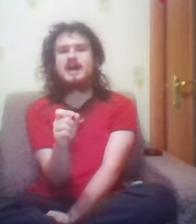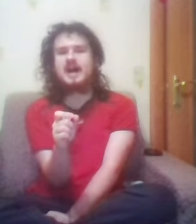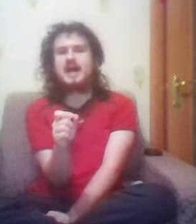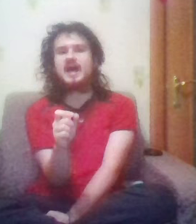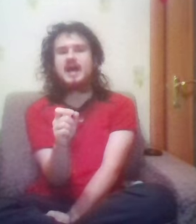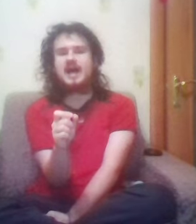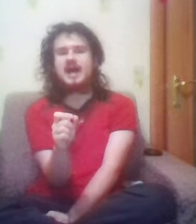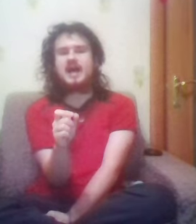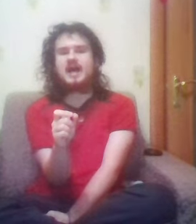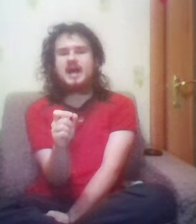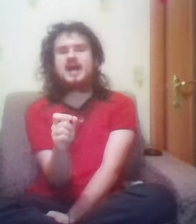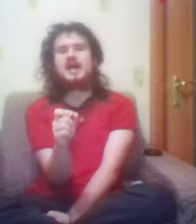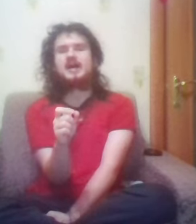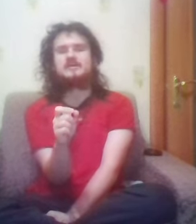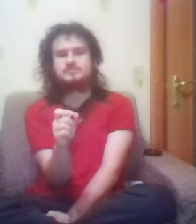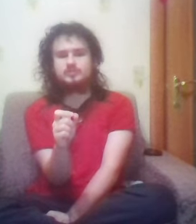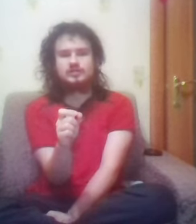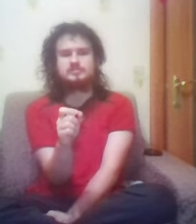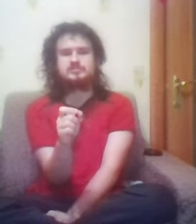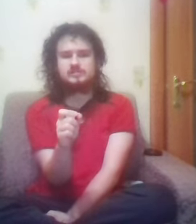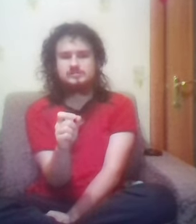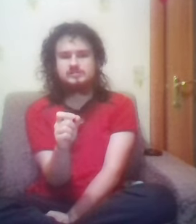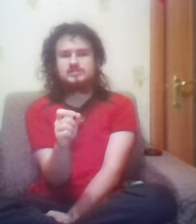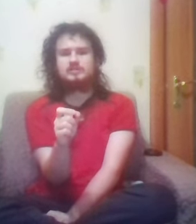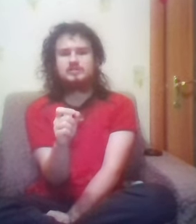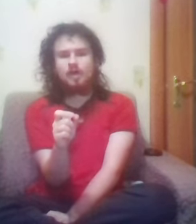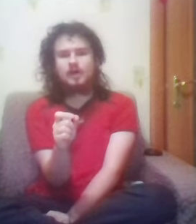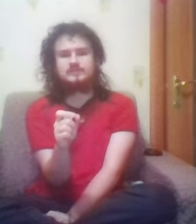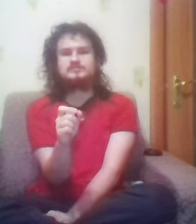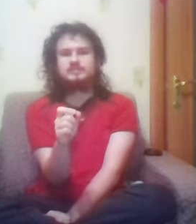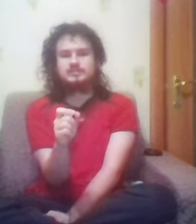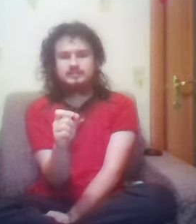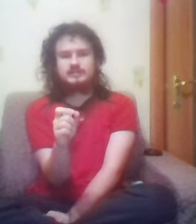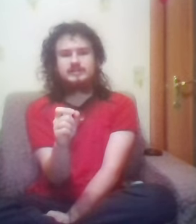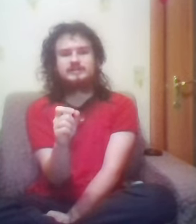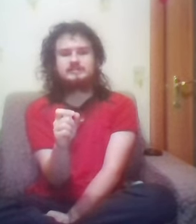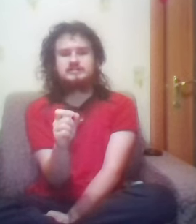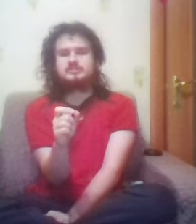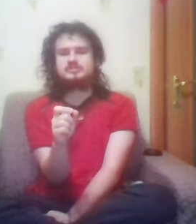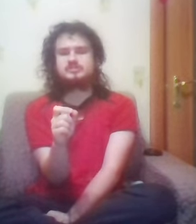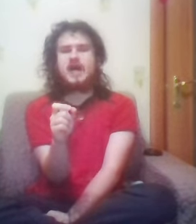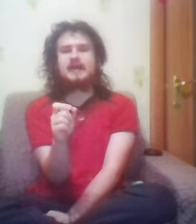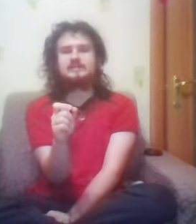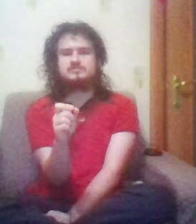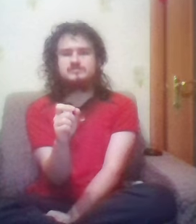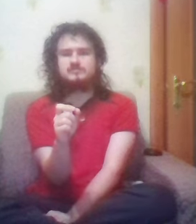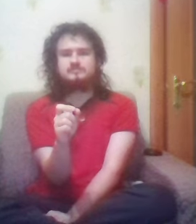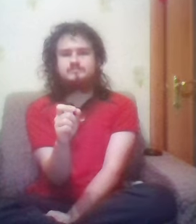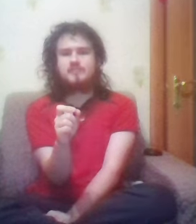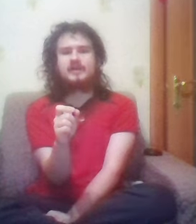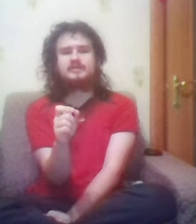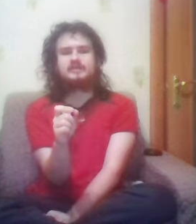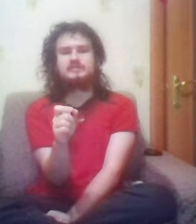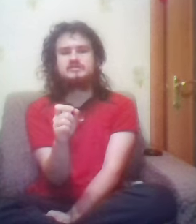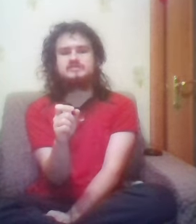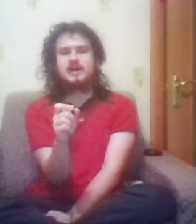This love, hate, sex, pain, it's